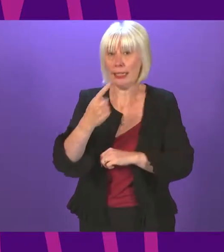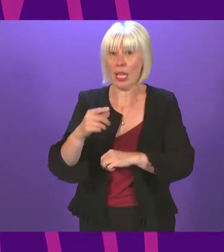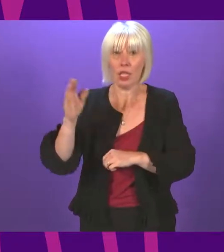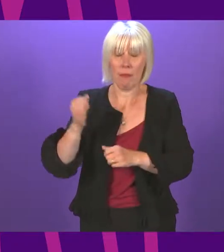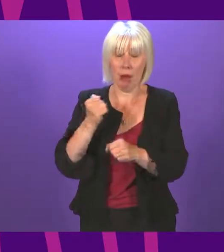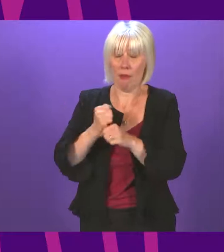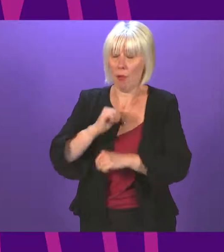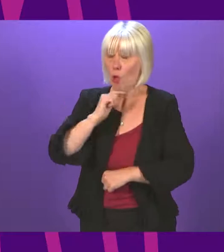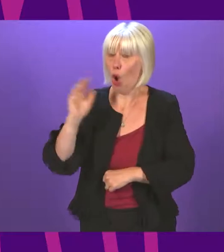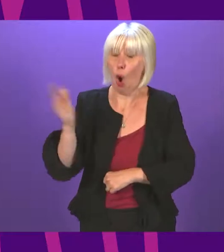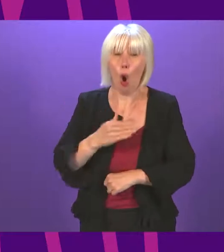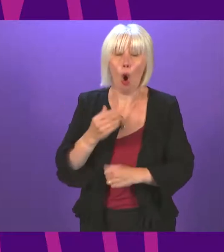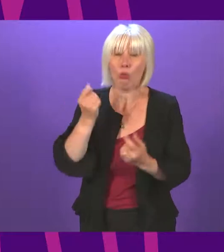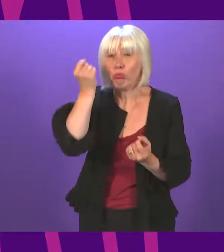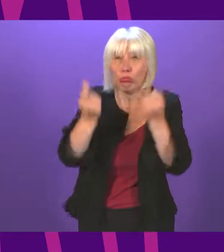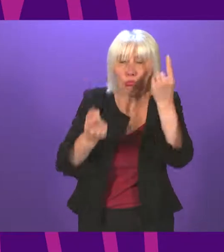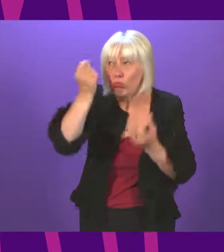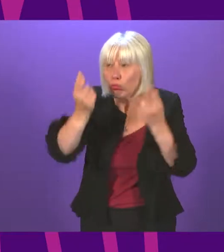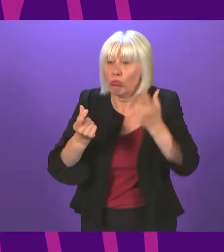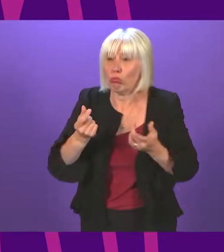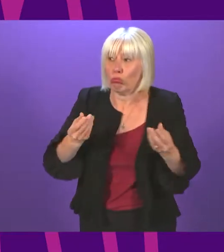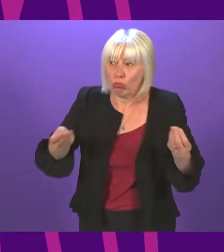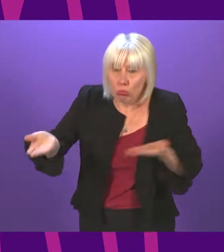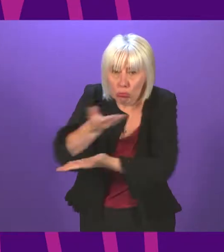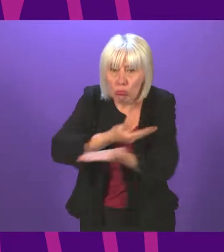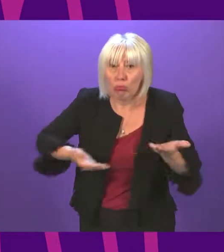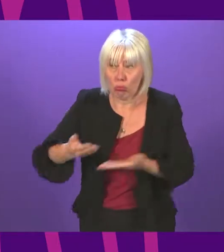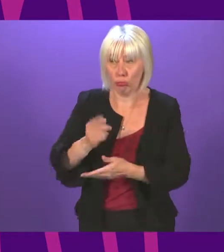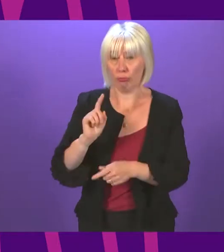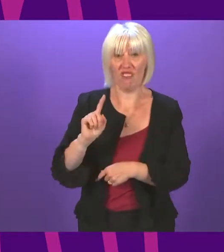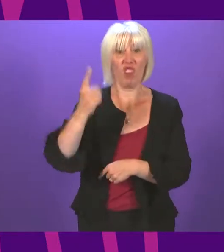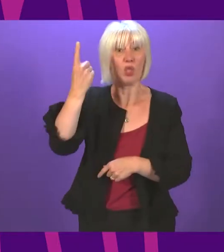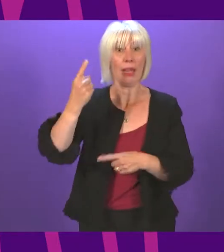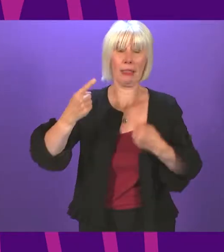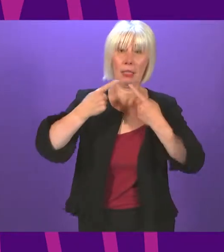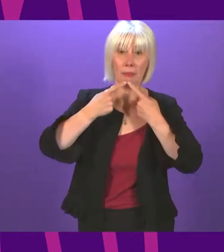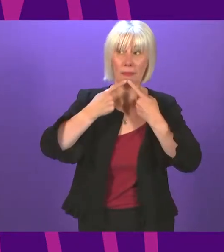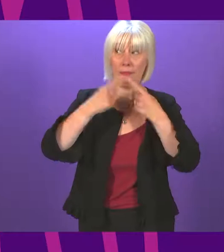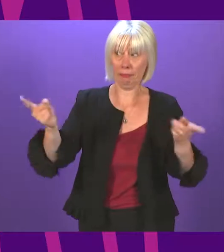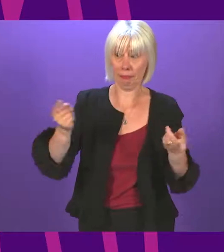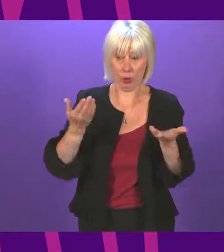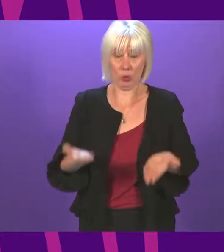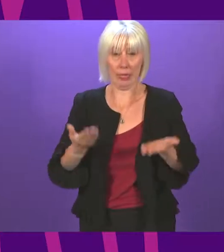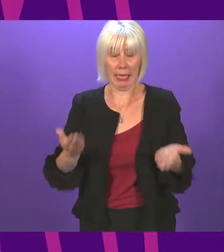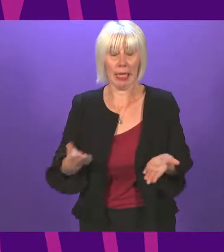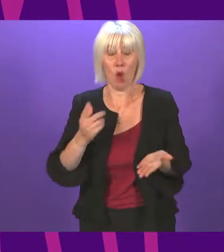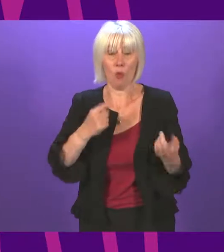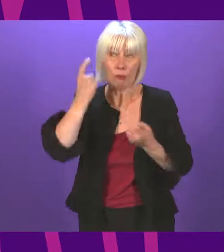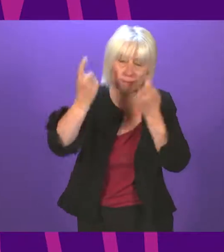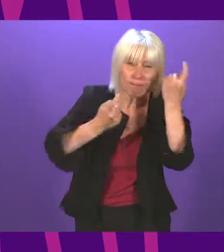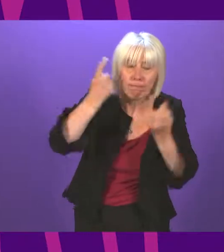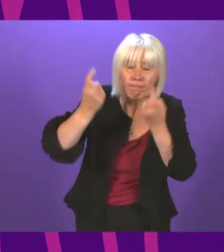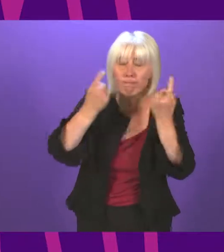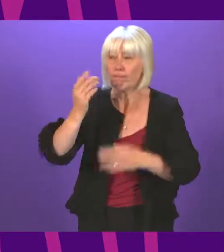all suggestions, as the First Minister has just made clear in the statement that she has made to Parliament. We will consider